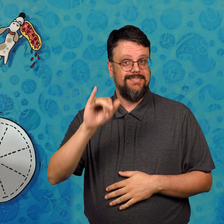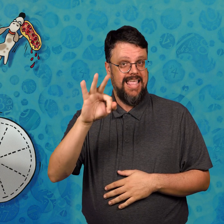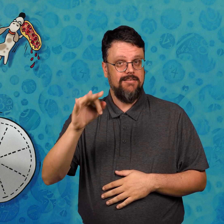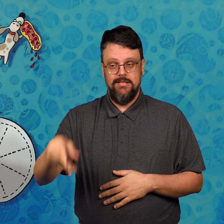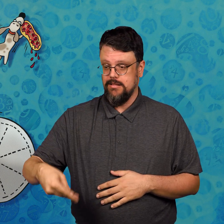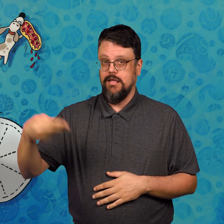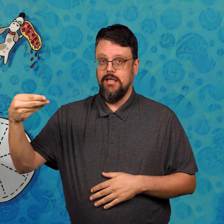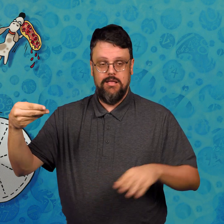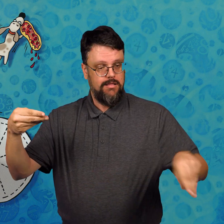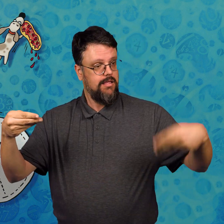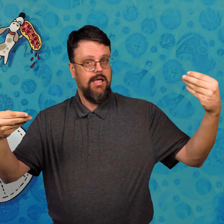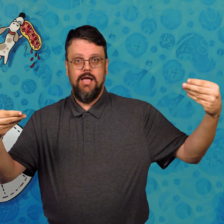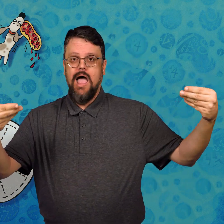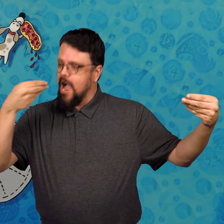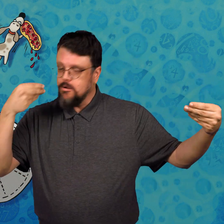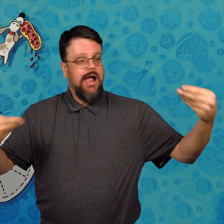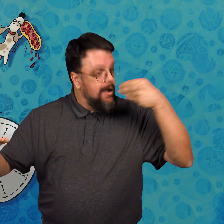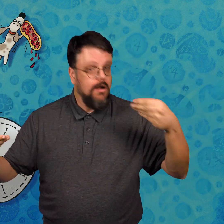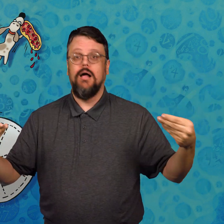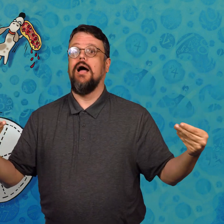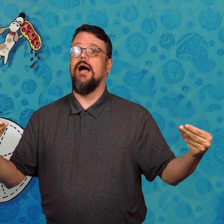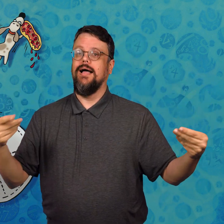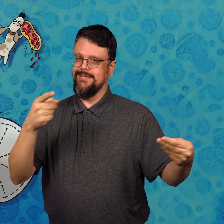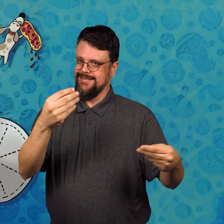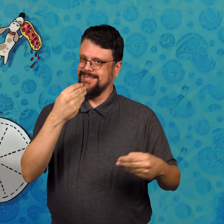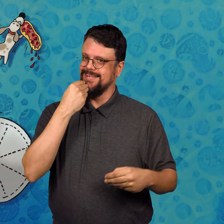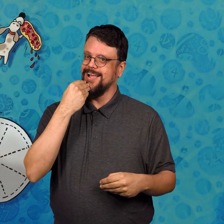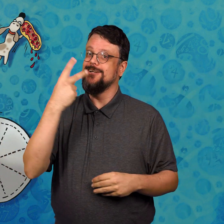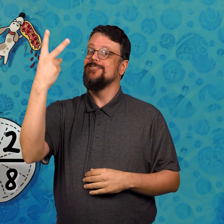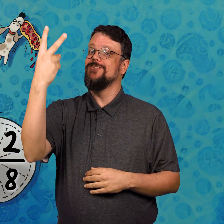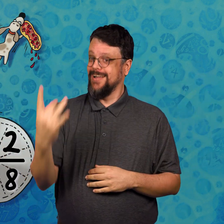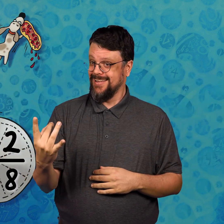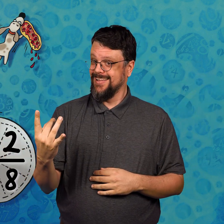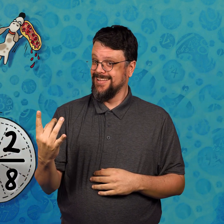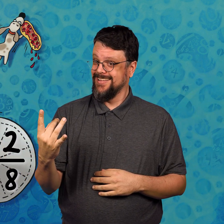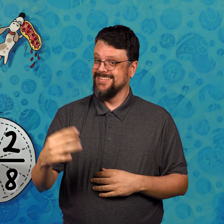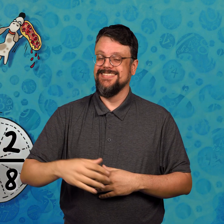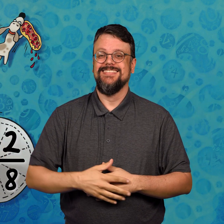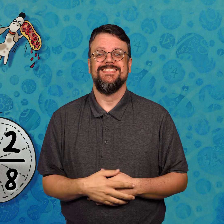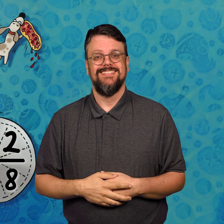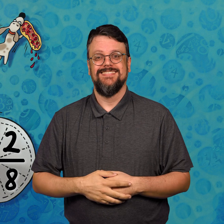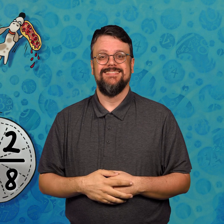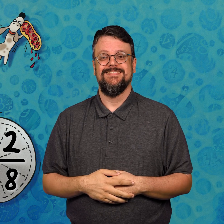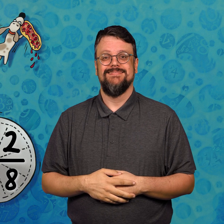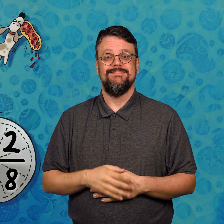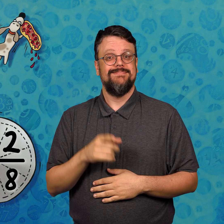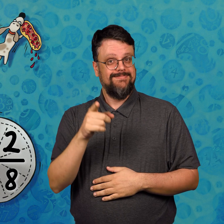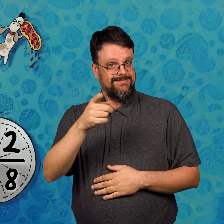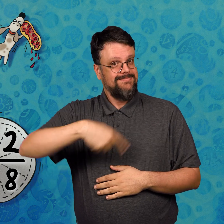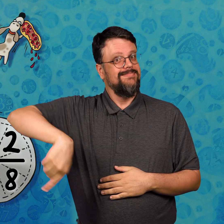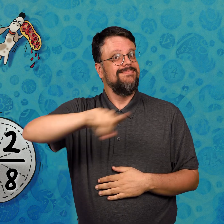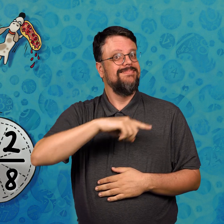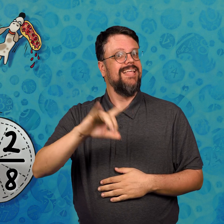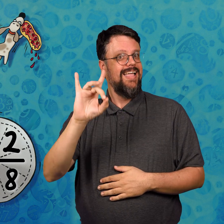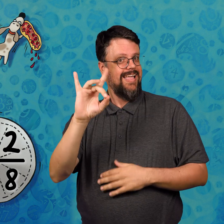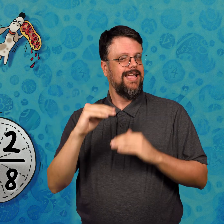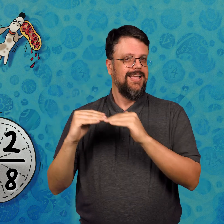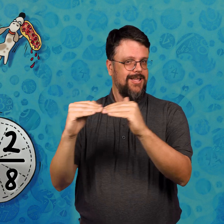If you eat two slices, you are eating two-eighths of the pie. You are eating